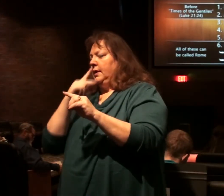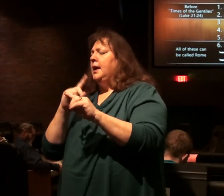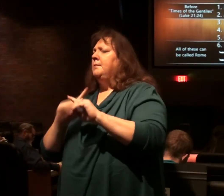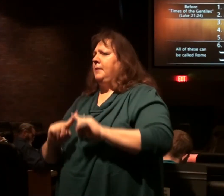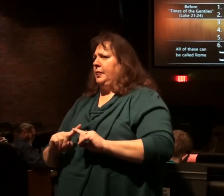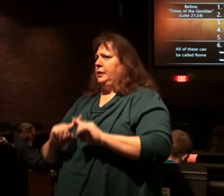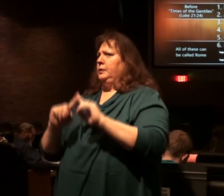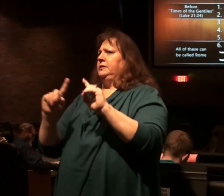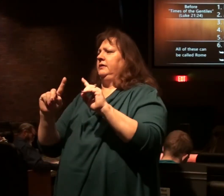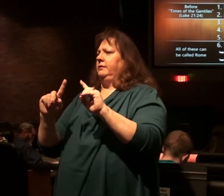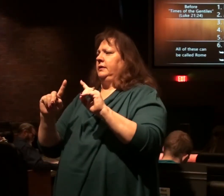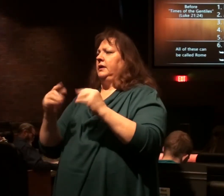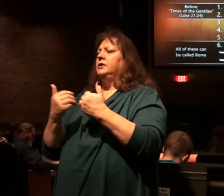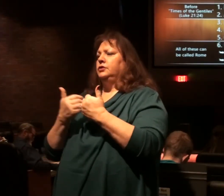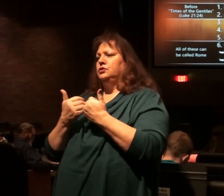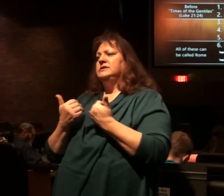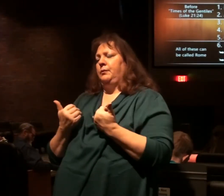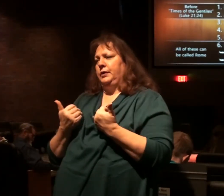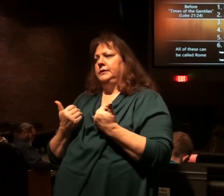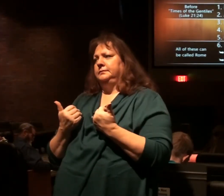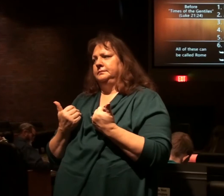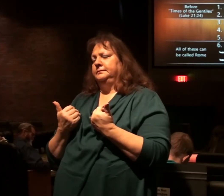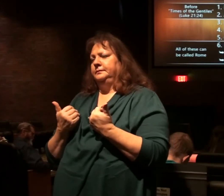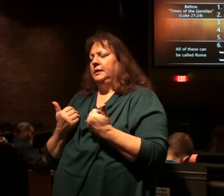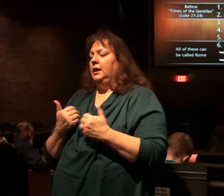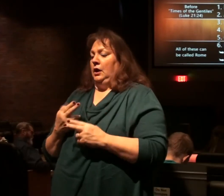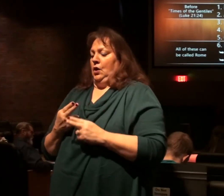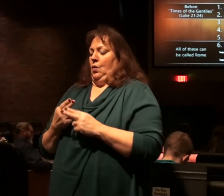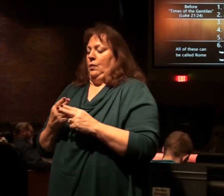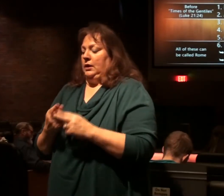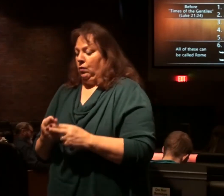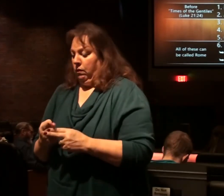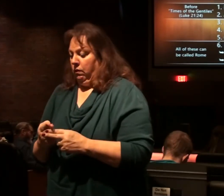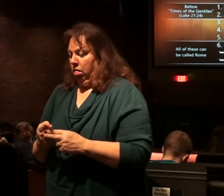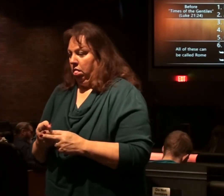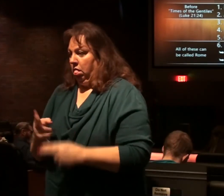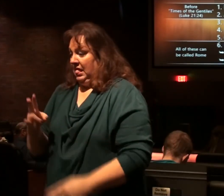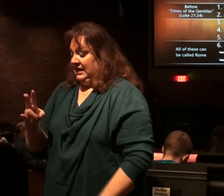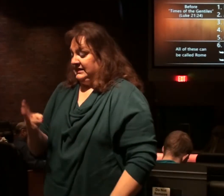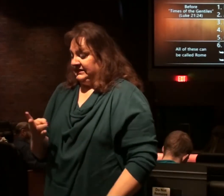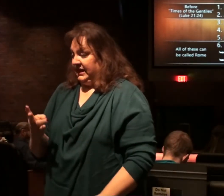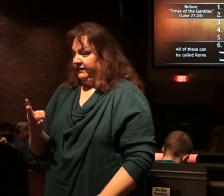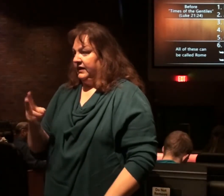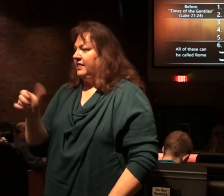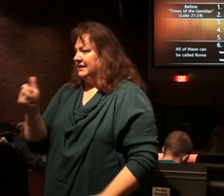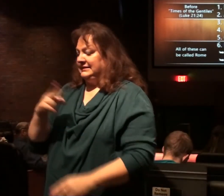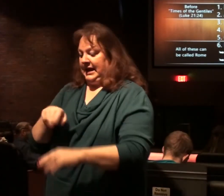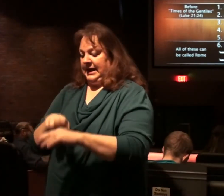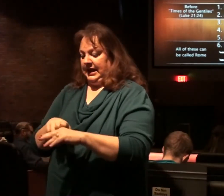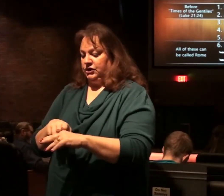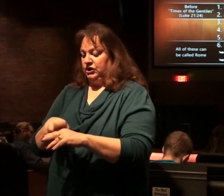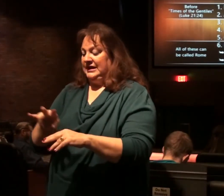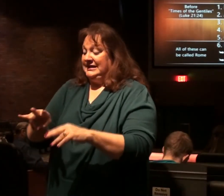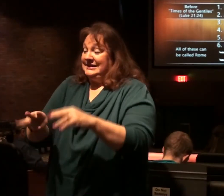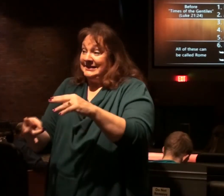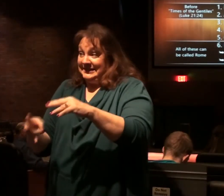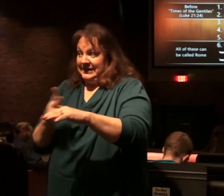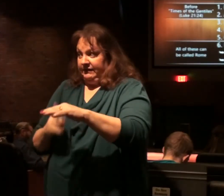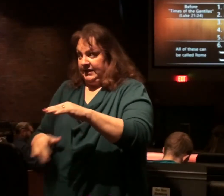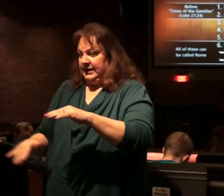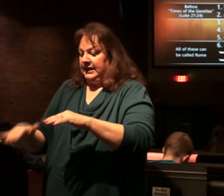are different enough to be distinct. So we call the seventh nation, the ten nations, the seventh kingdom.